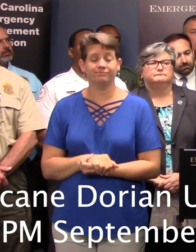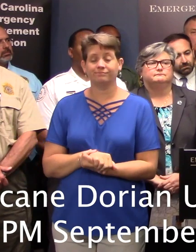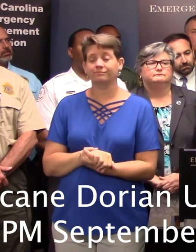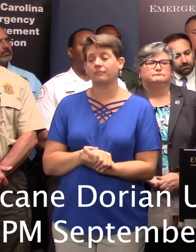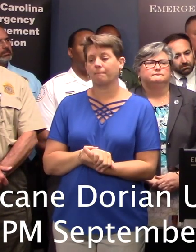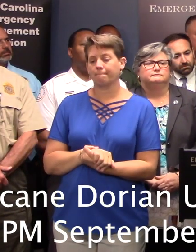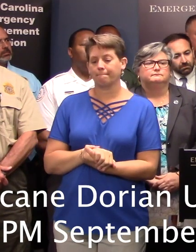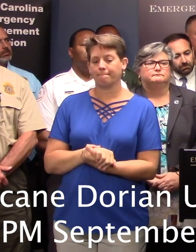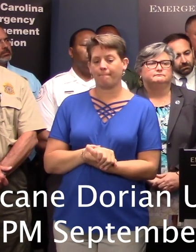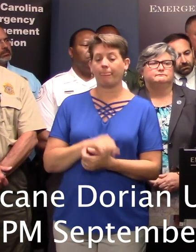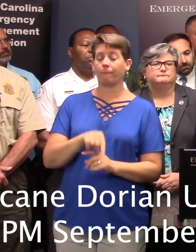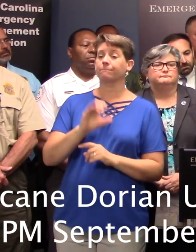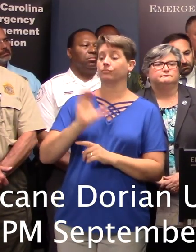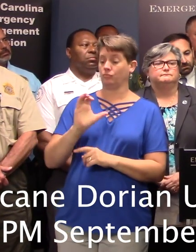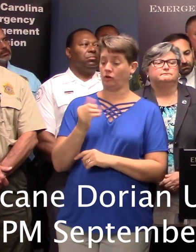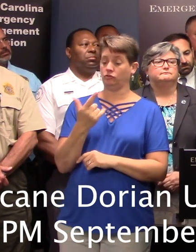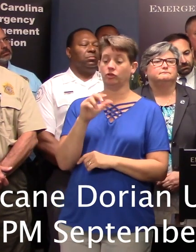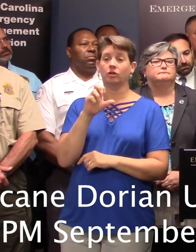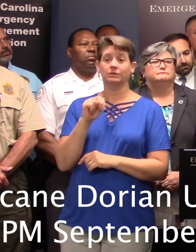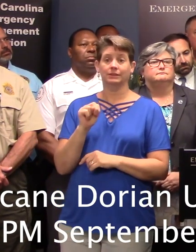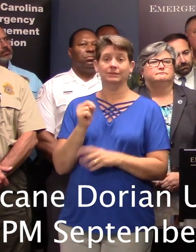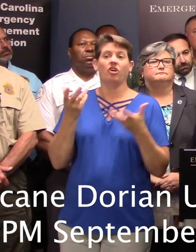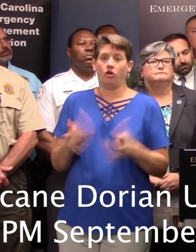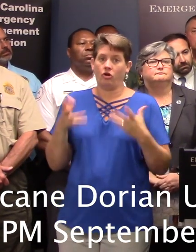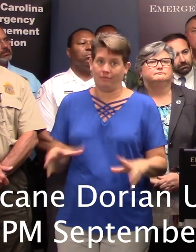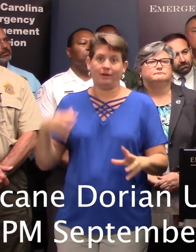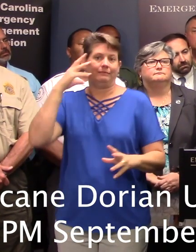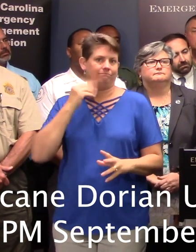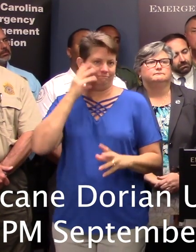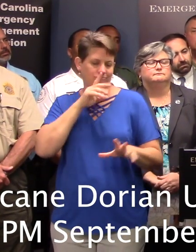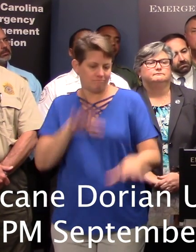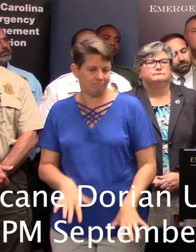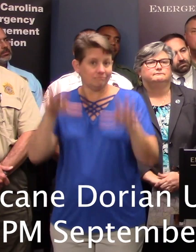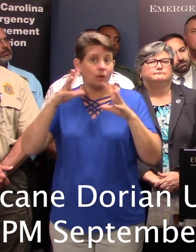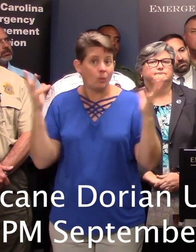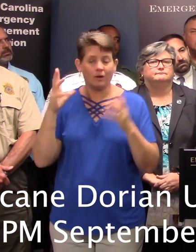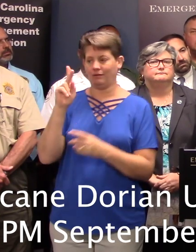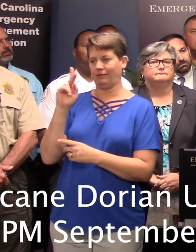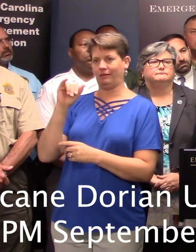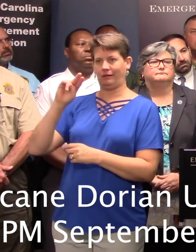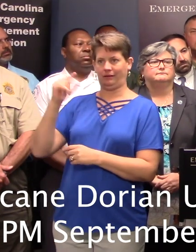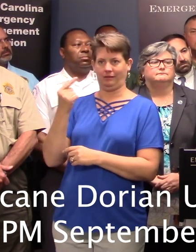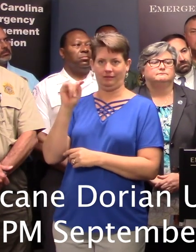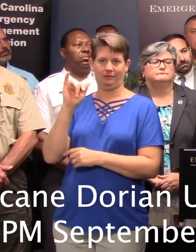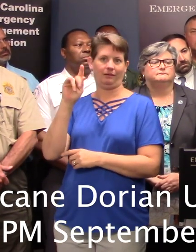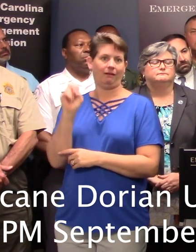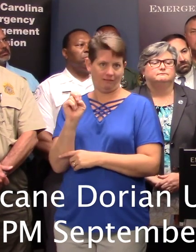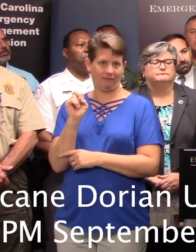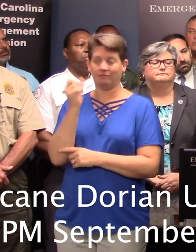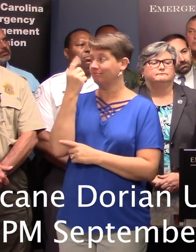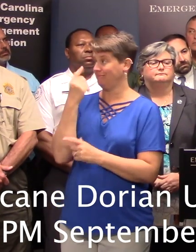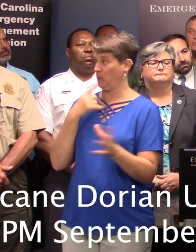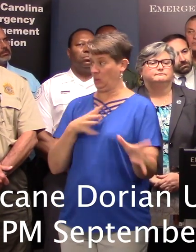Right now, Charleston is experiencing flooding brought on by king tides. The winds are bad. As we mentioned, you